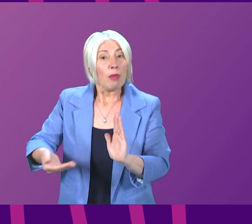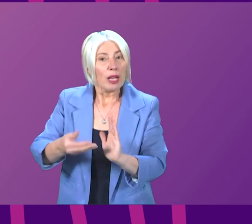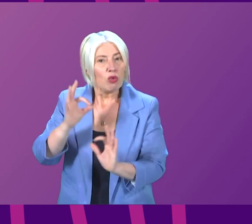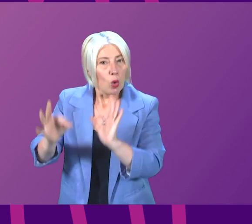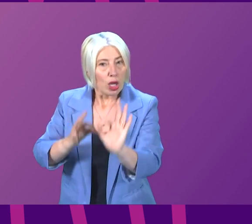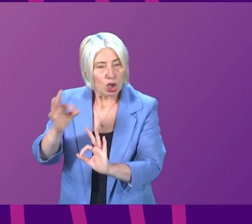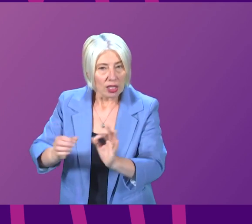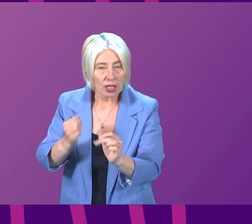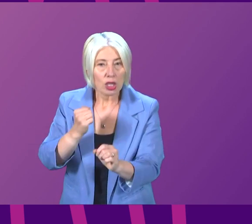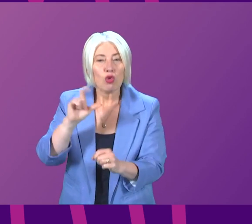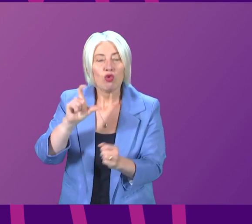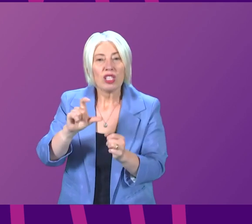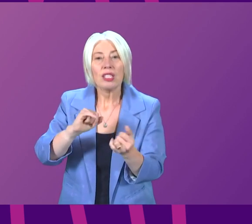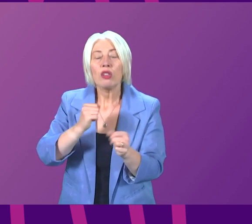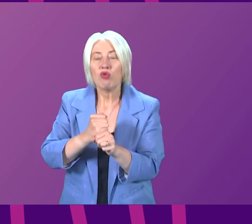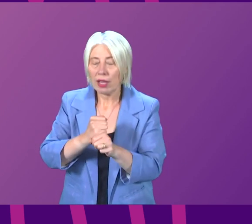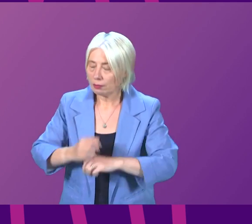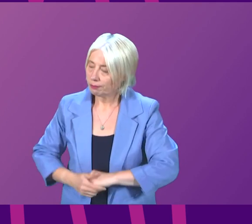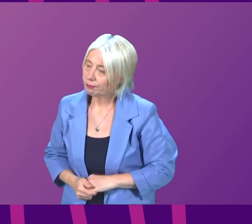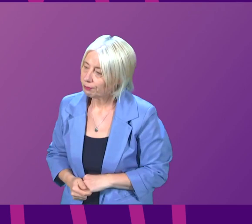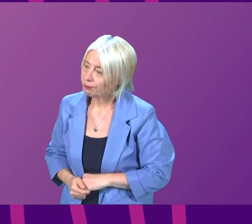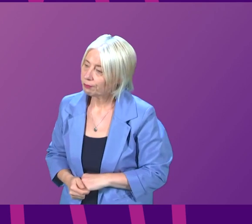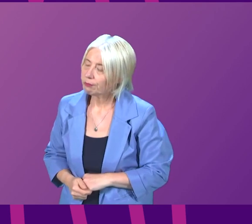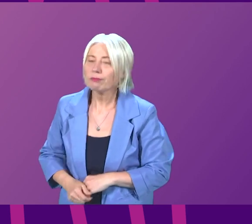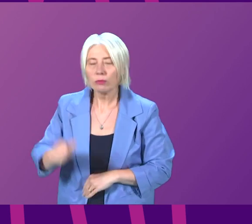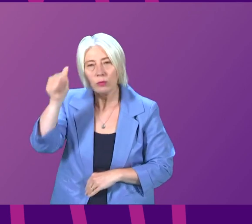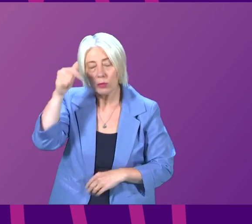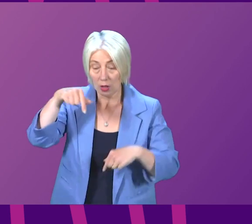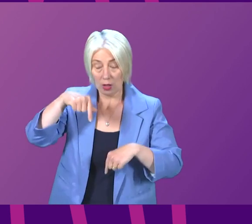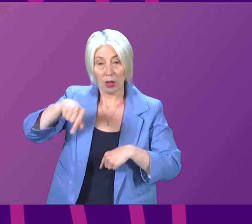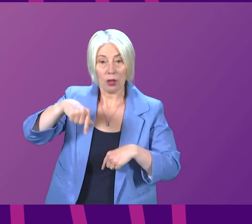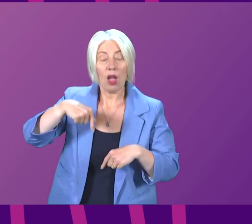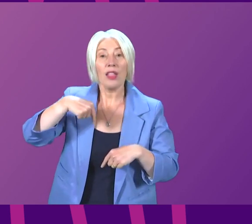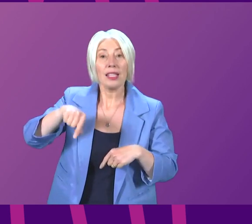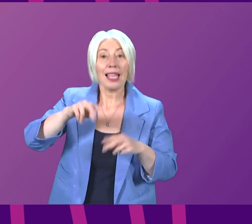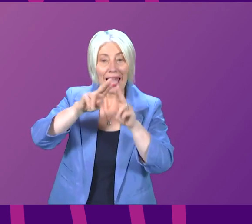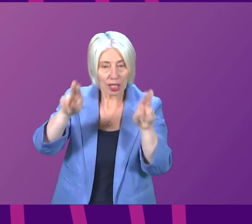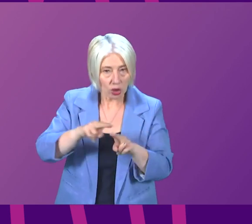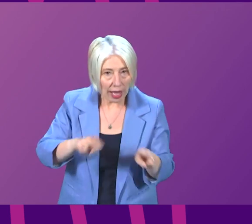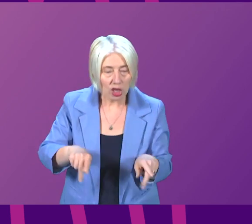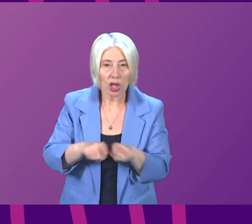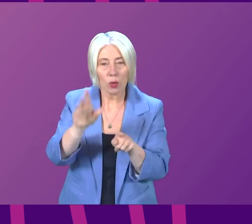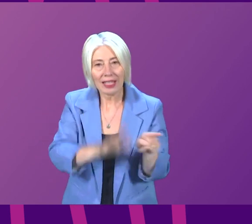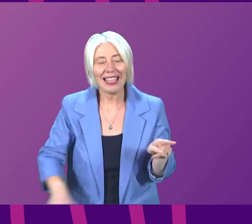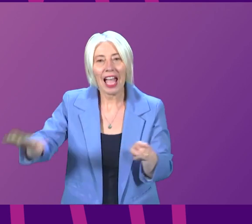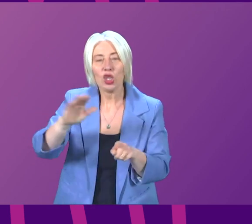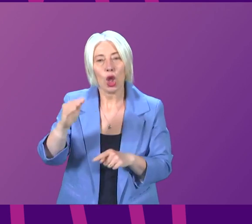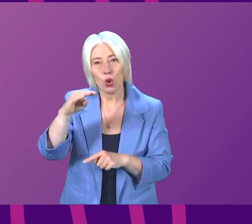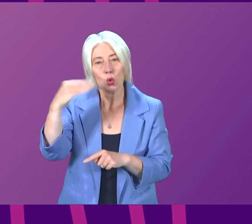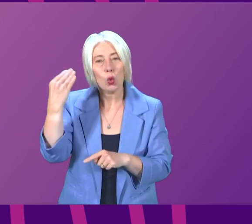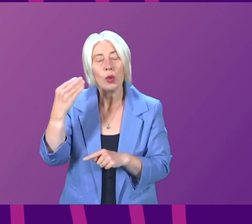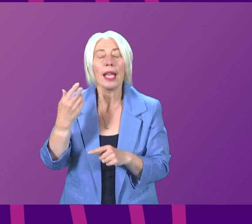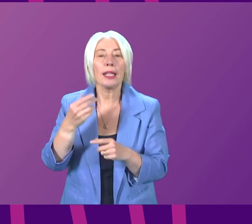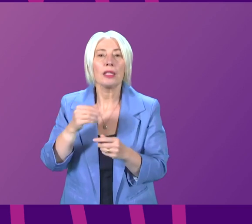Thank you very much, Presiding Officer. First Minister, as you're aware, this is international as well as national suicide prevention week. Without